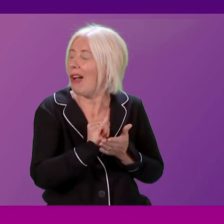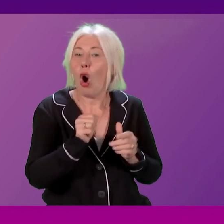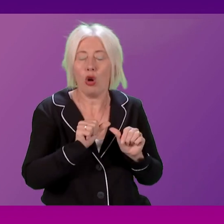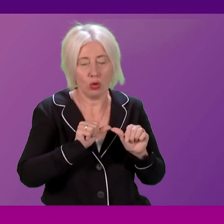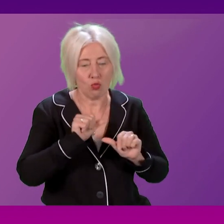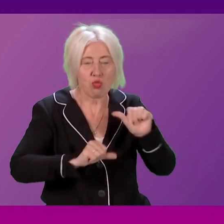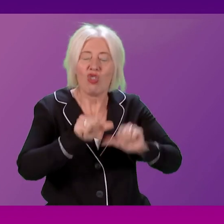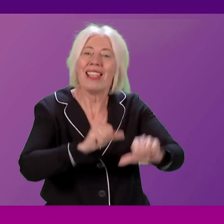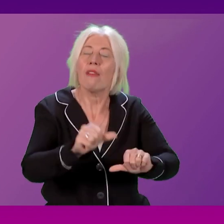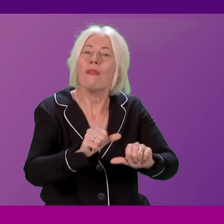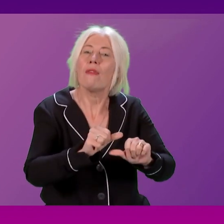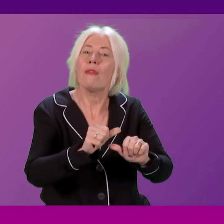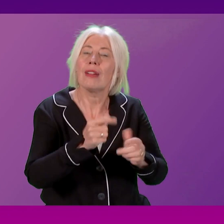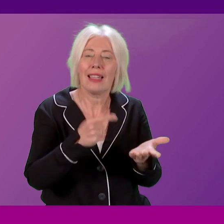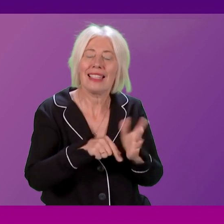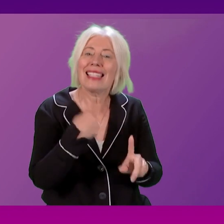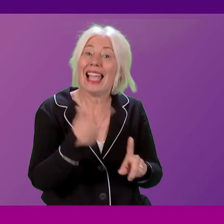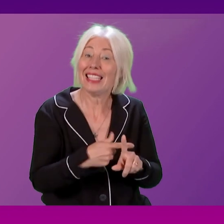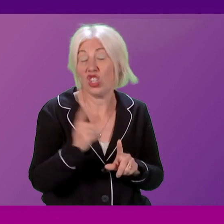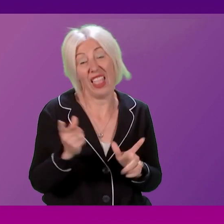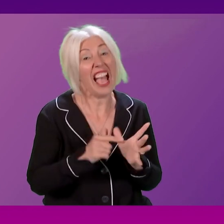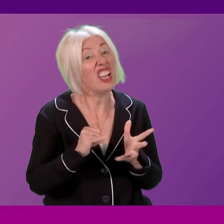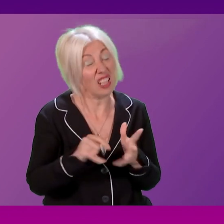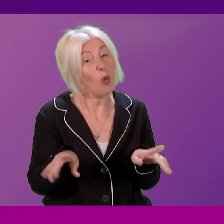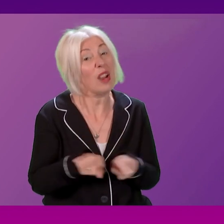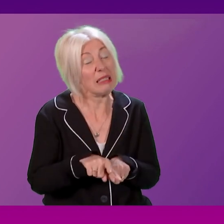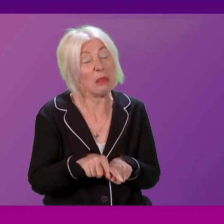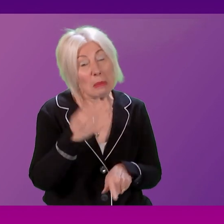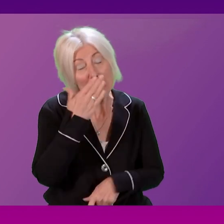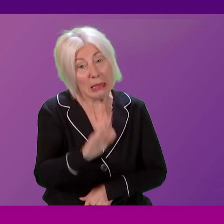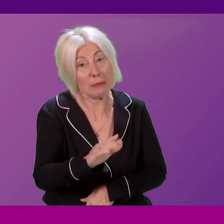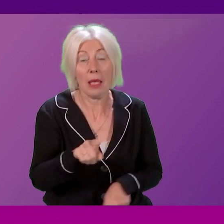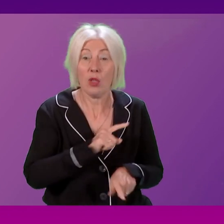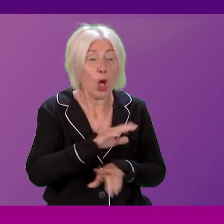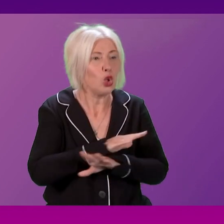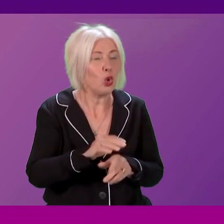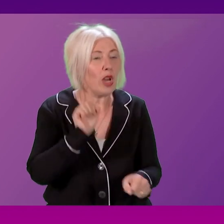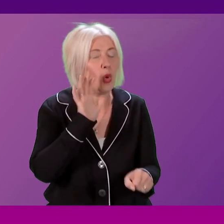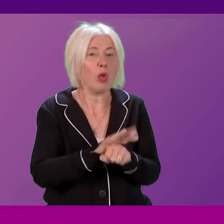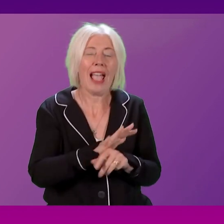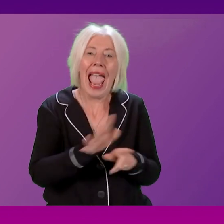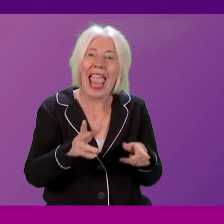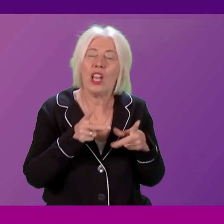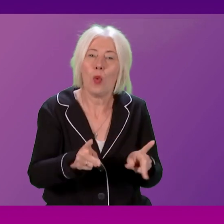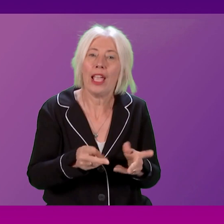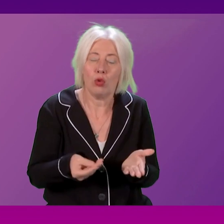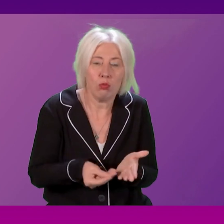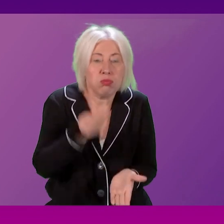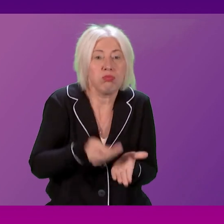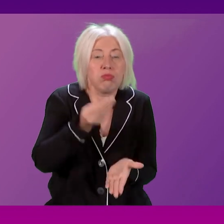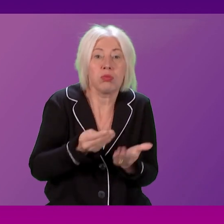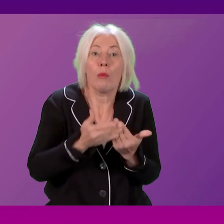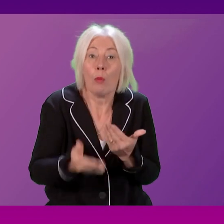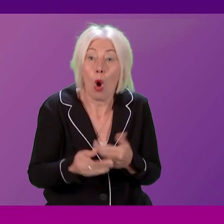Anasarwar seems to have done, and to turn their backs on any ability for us to raise any revenue, because all of these initiatives,